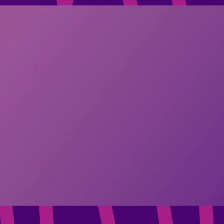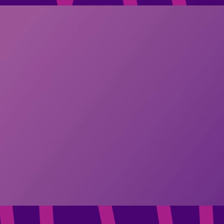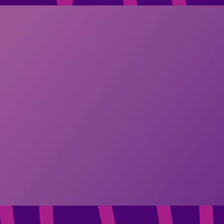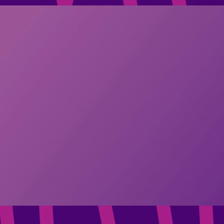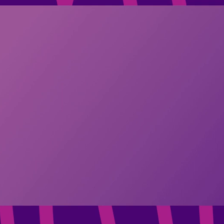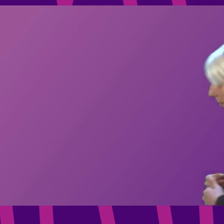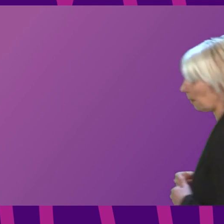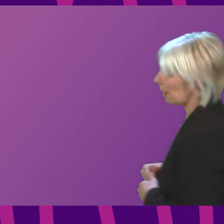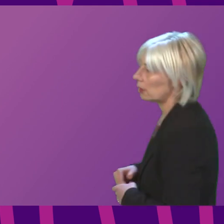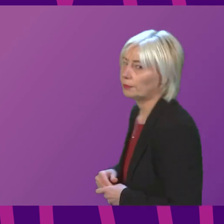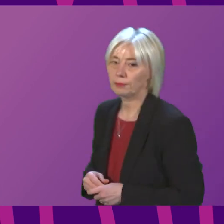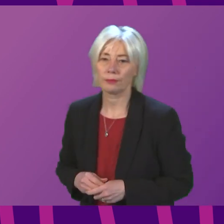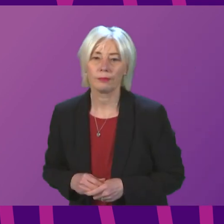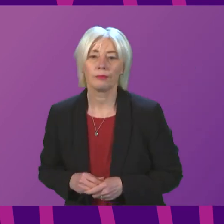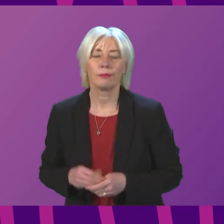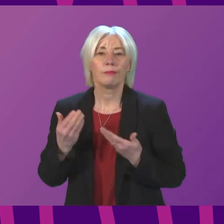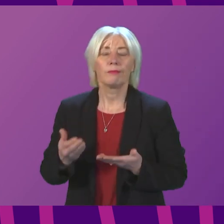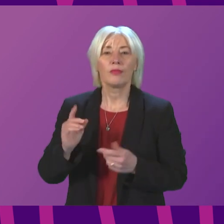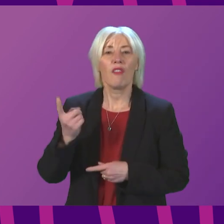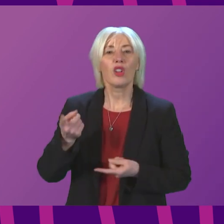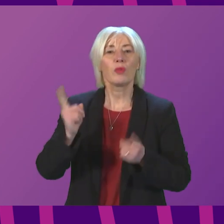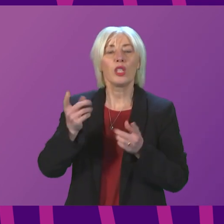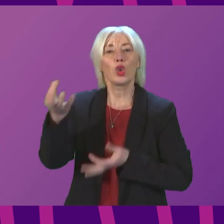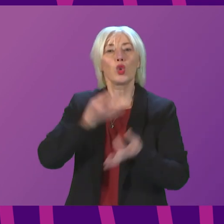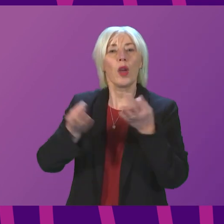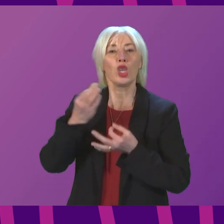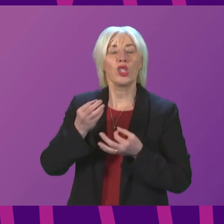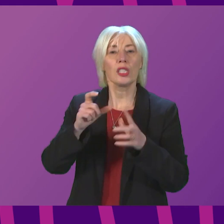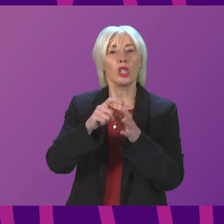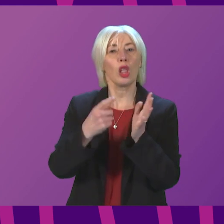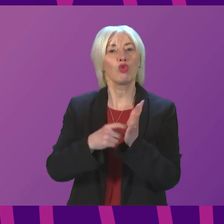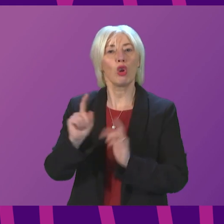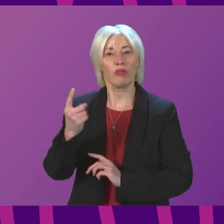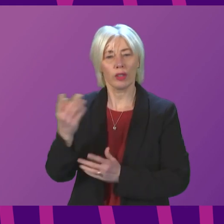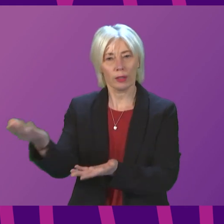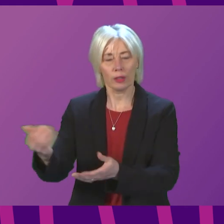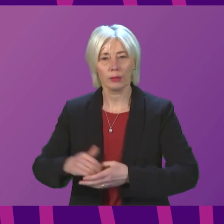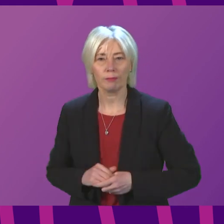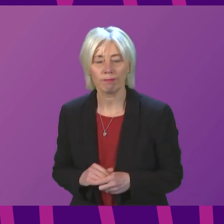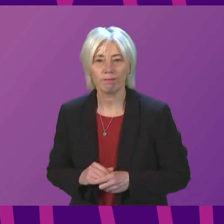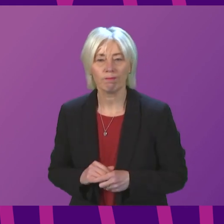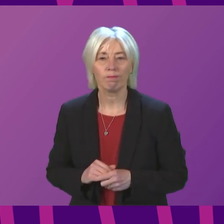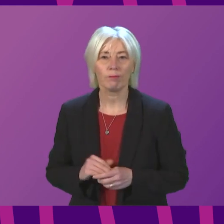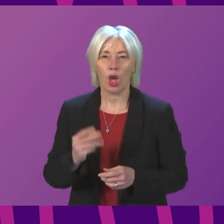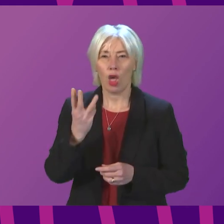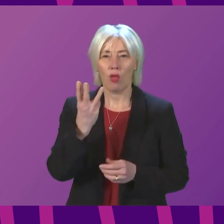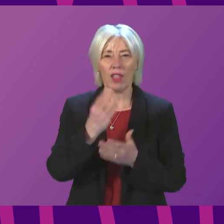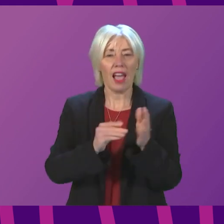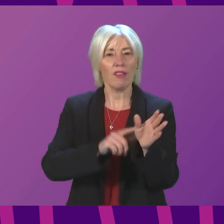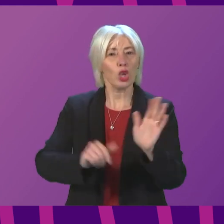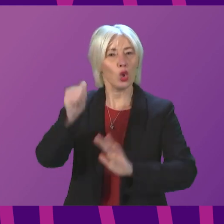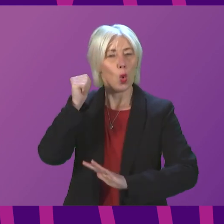time for the First Minister's questions and I call Douglas Ross. Thank you, Presiding Officer. More than three and a half years ago,